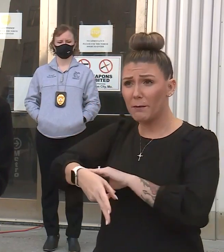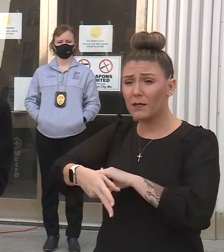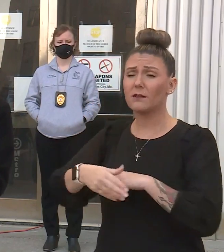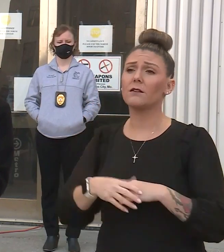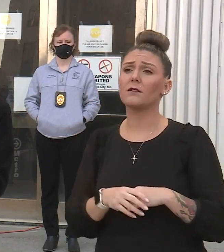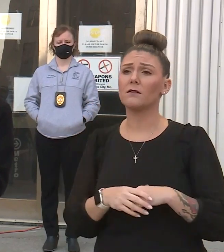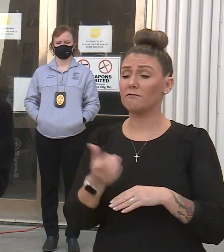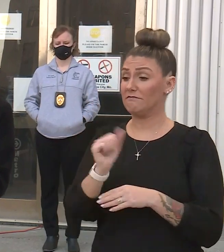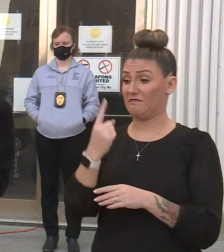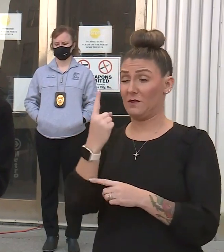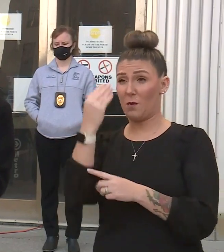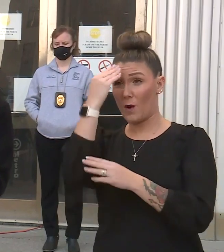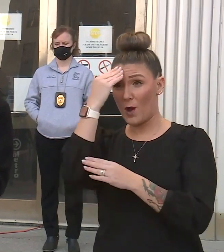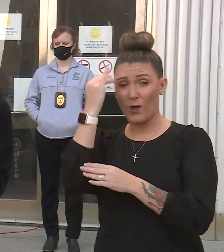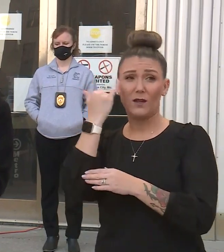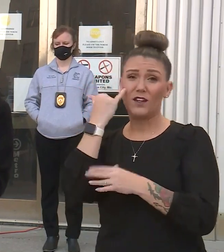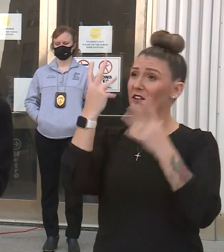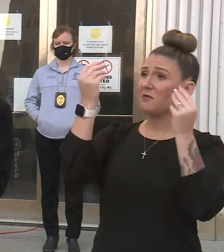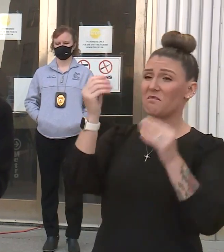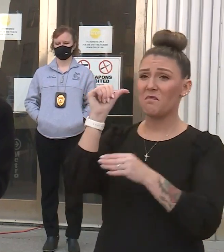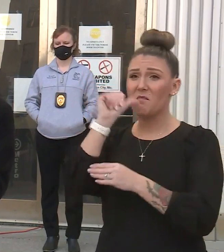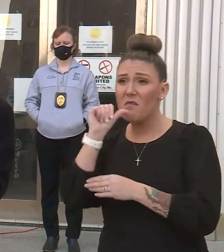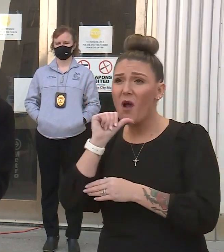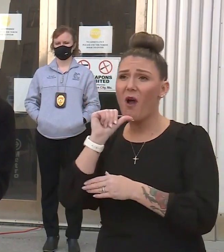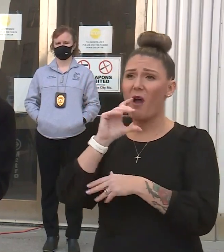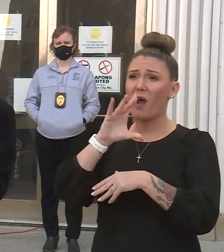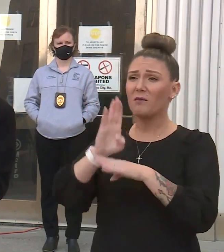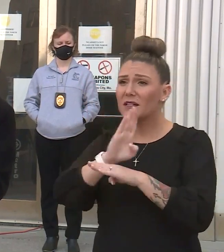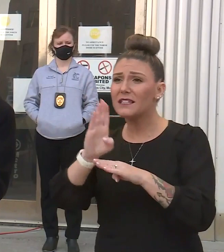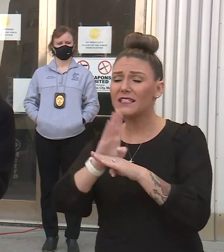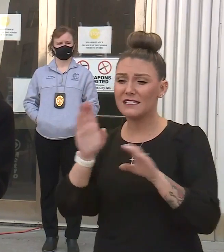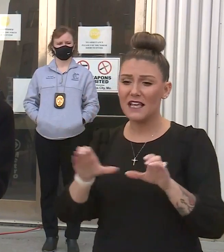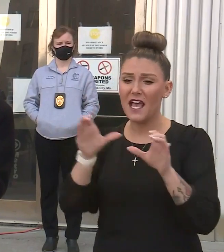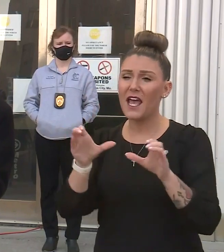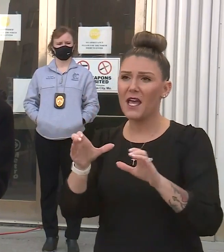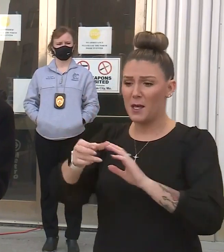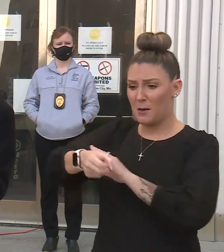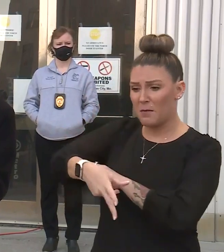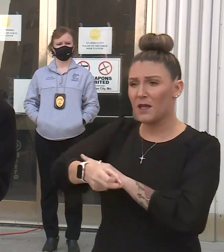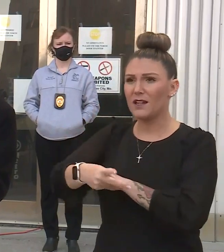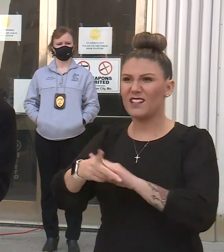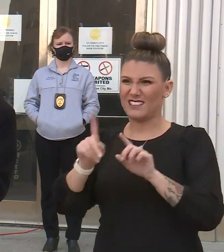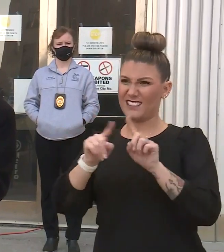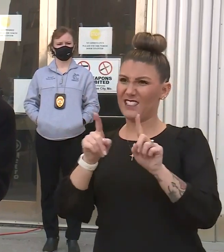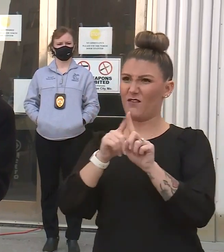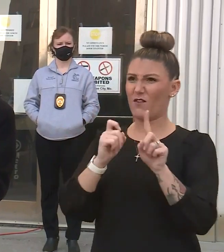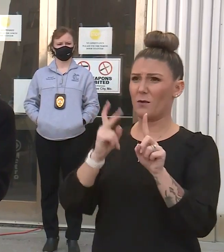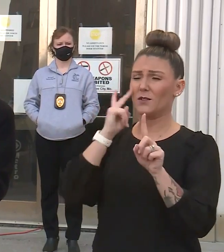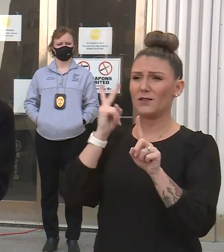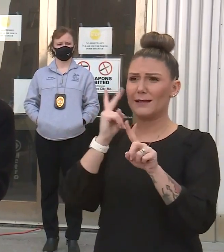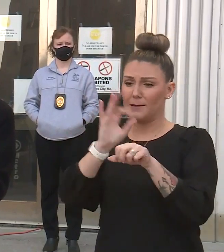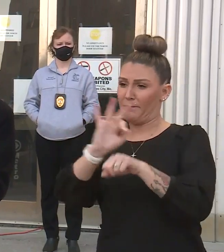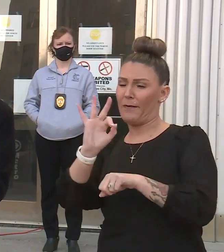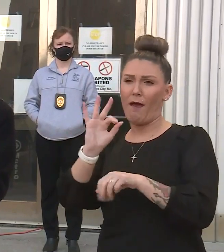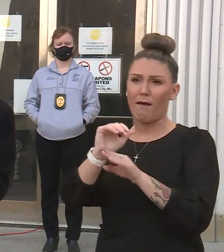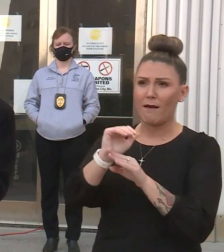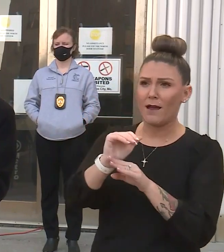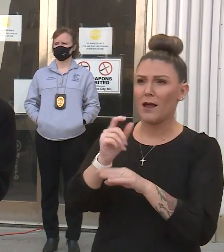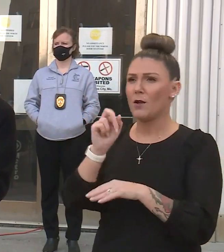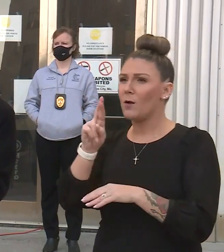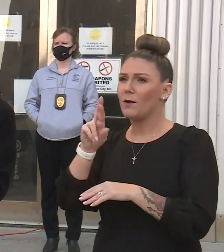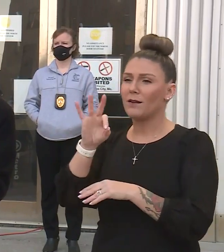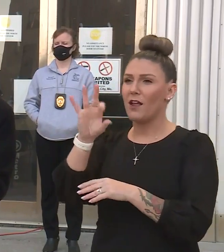As anyone may know, if you've been to a bar or an establishment, the activity that may exist at midnight may be somewhat different than what you're seeing at 9 o'clock, 9.30.